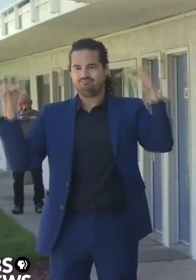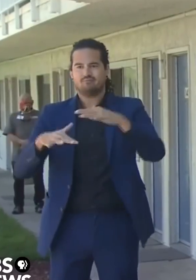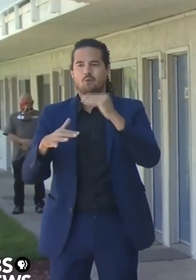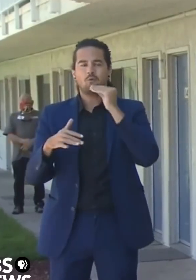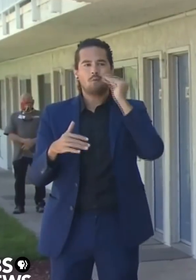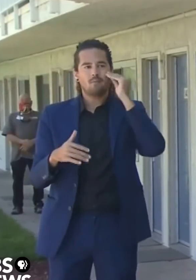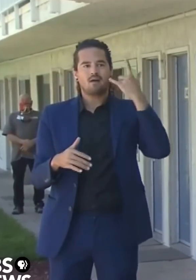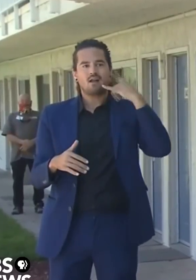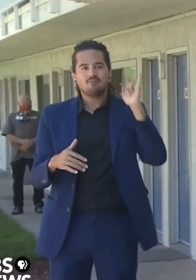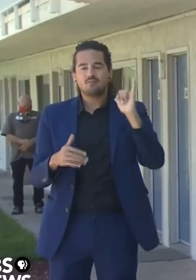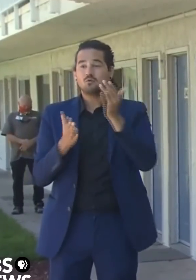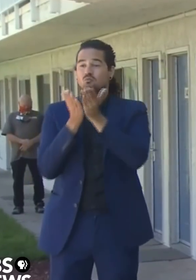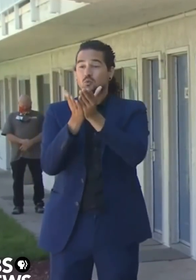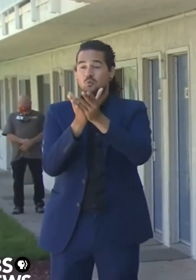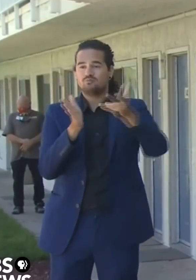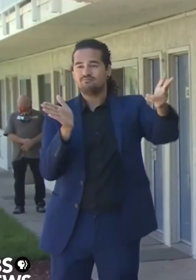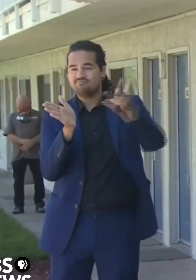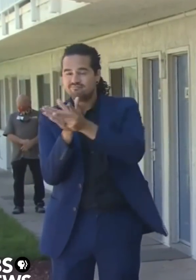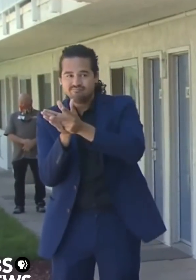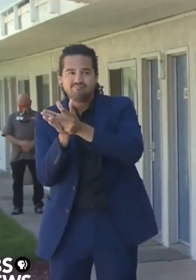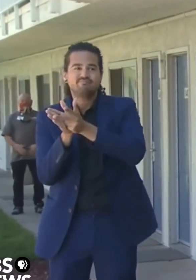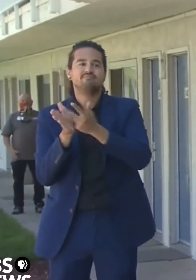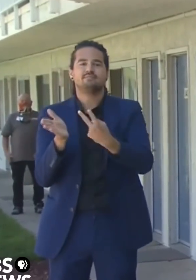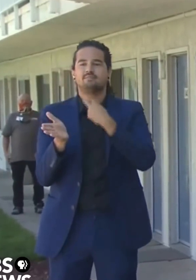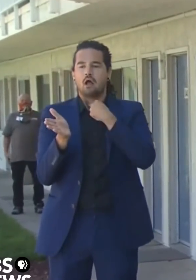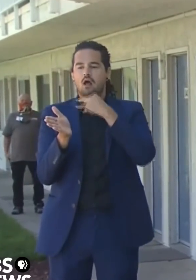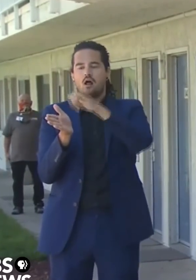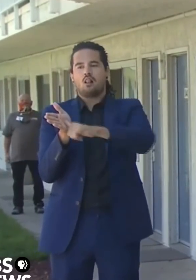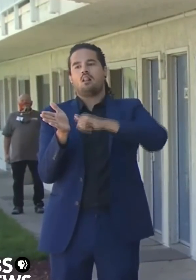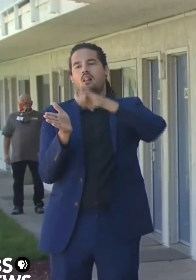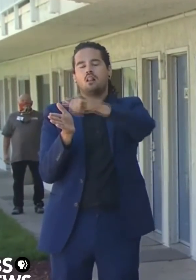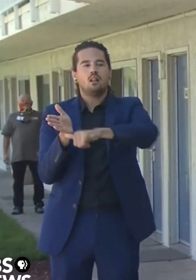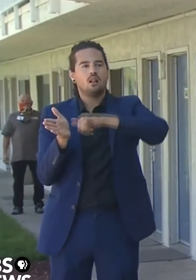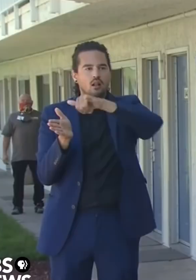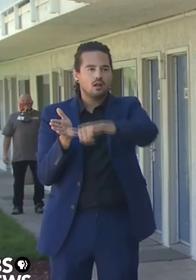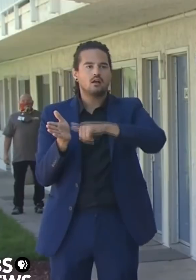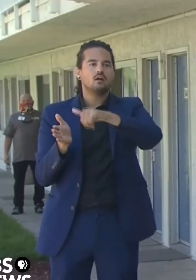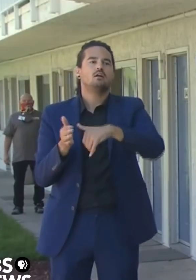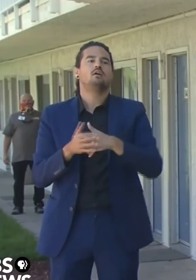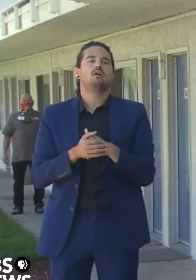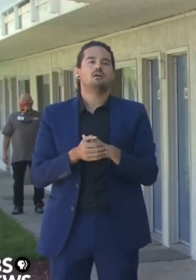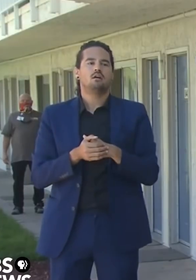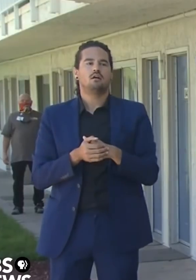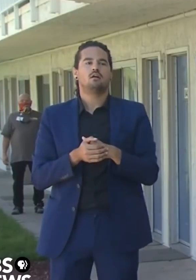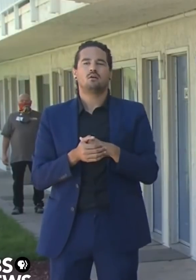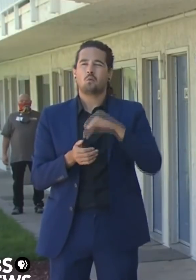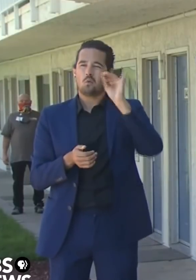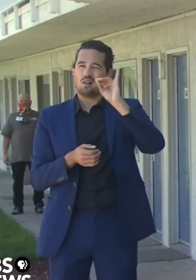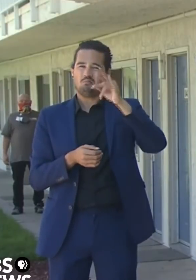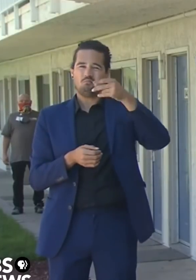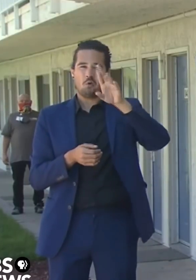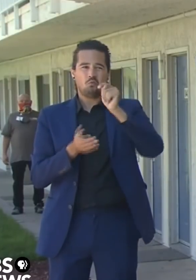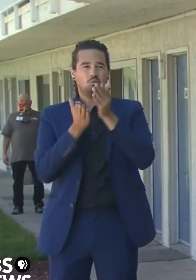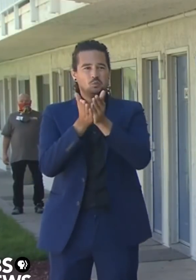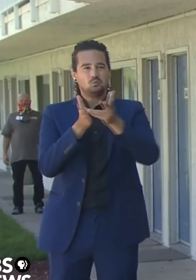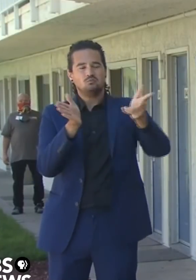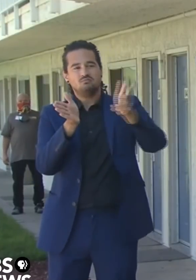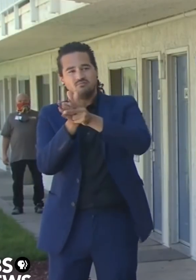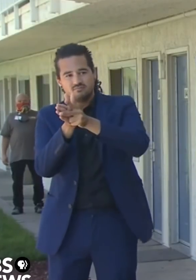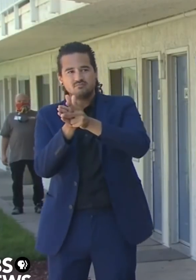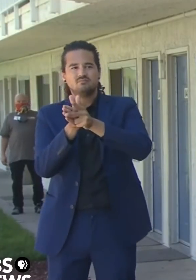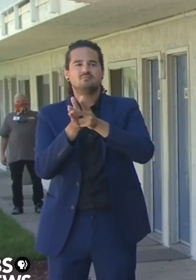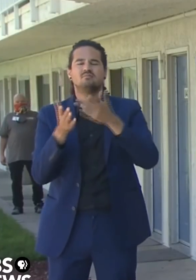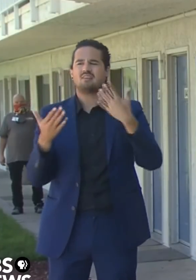coast of California into the San Francisco Bay Area into the Oakland port and obviously a pandemic that